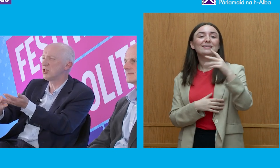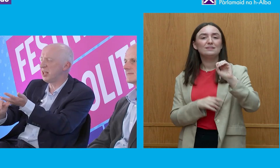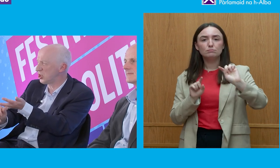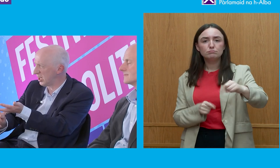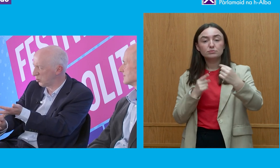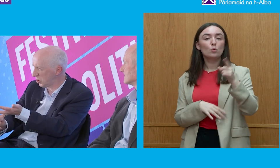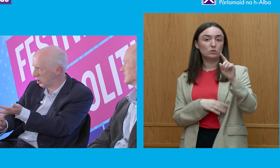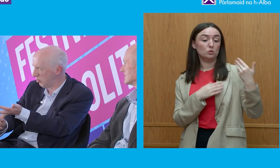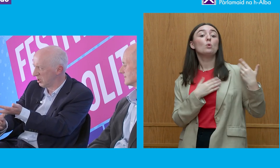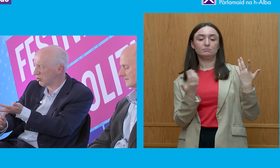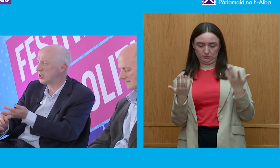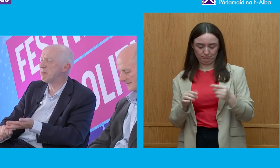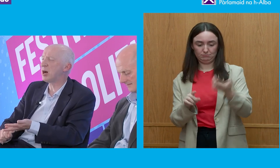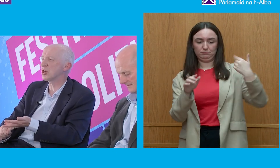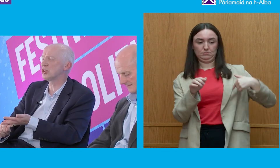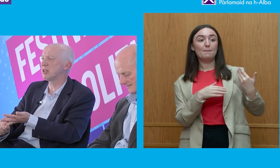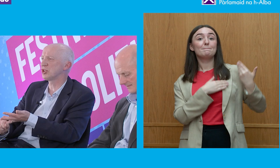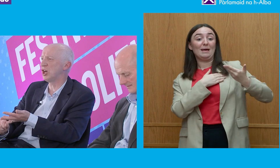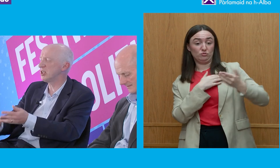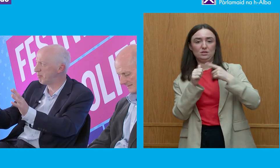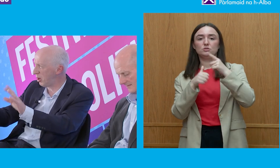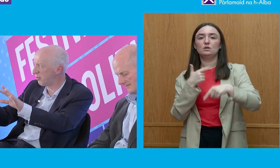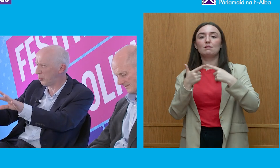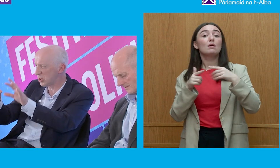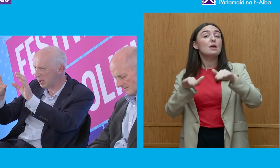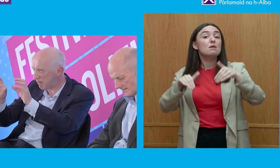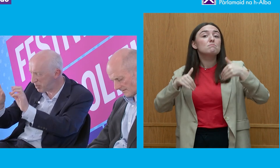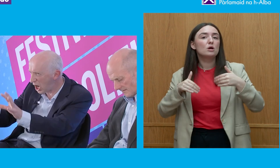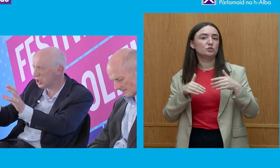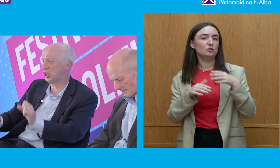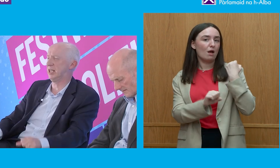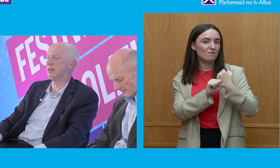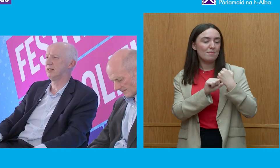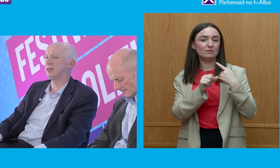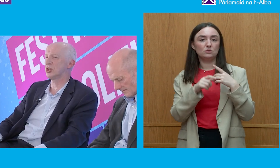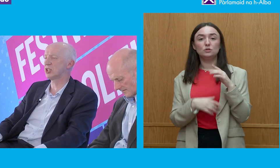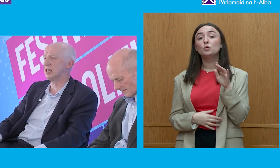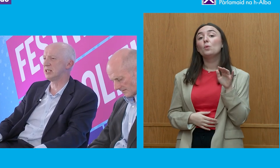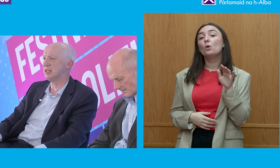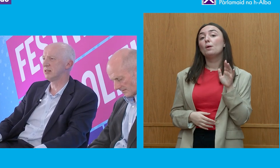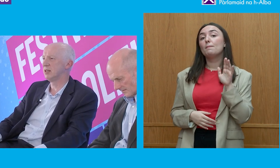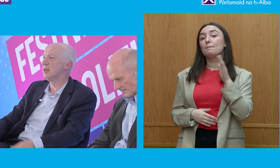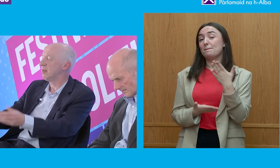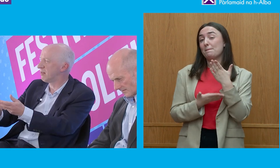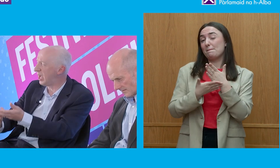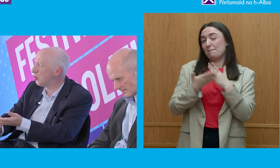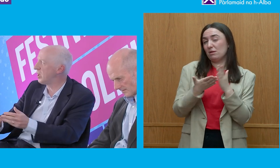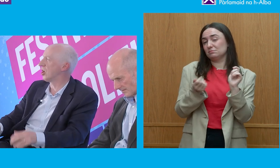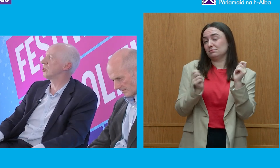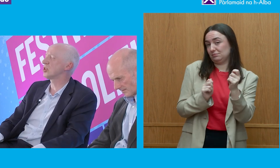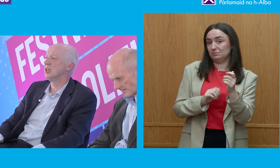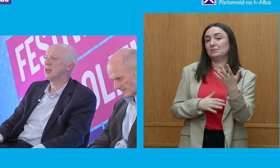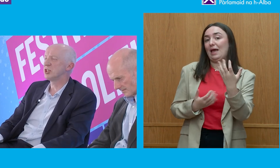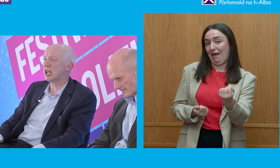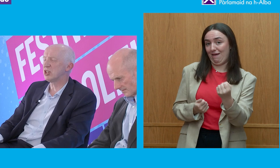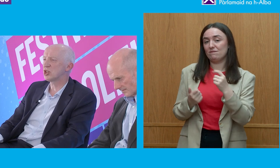patronage. Then the challenge was to create an impartial civil service, both of which partially succeeded. Then we